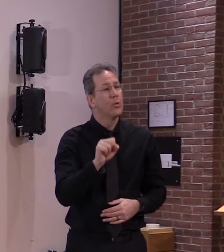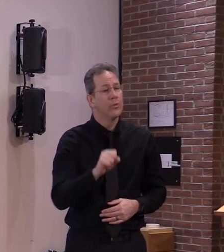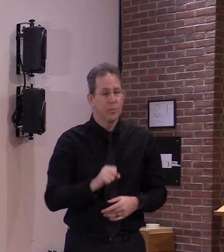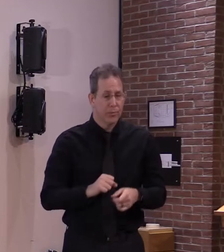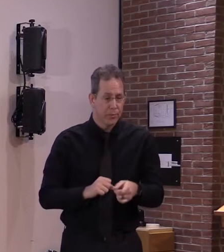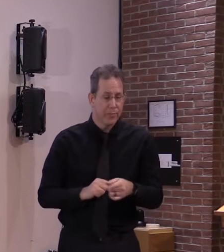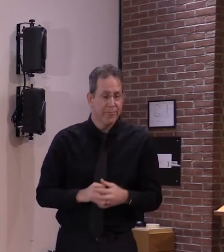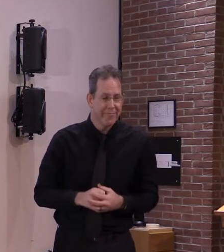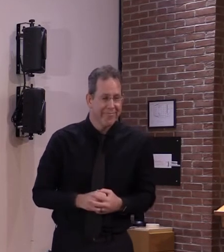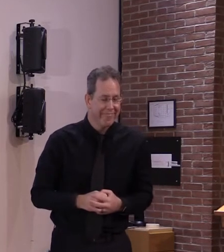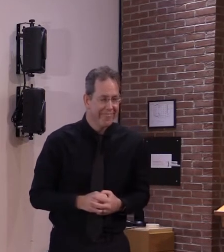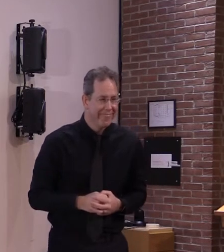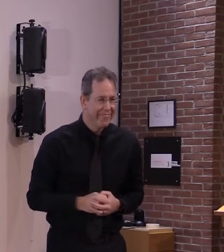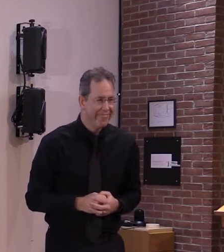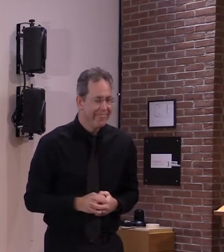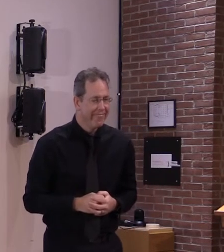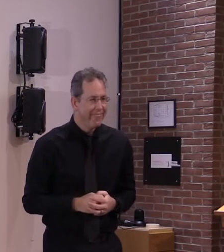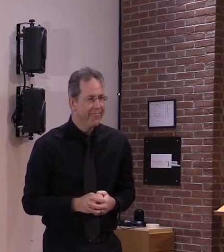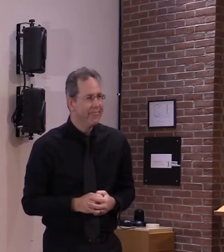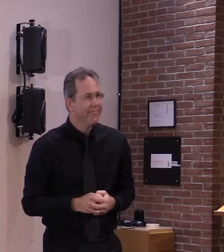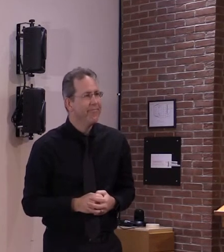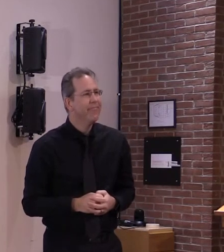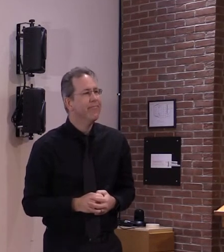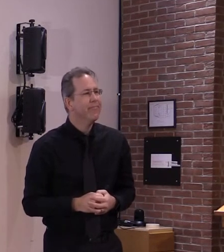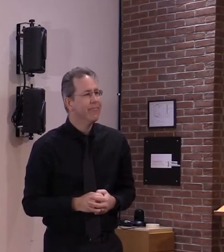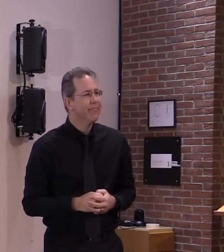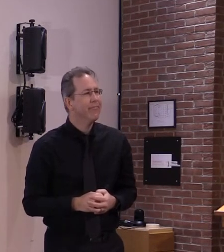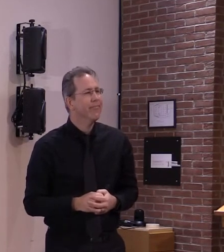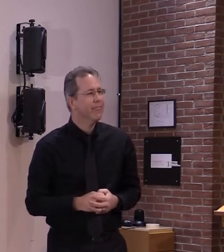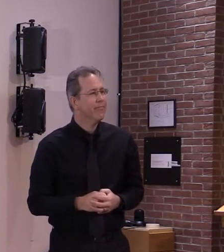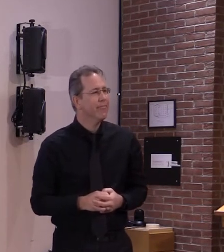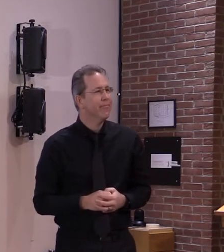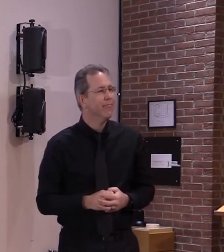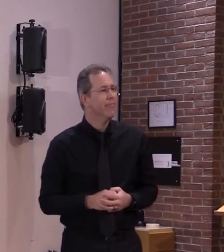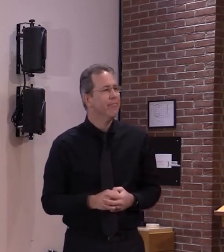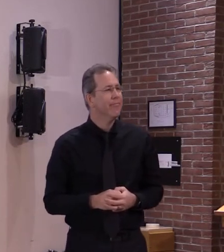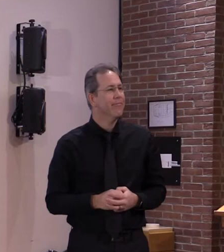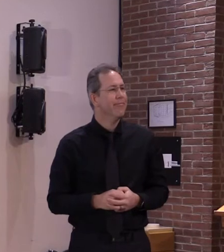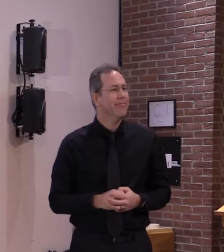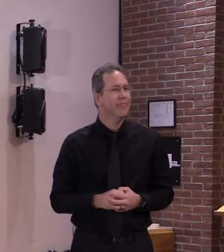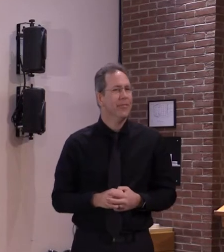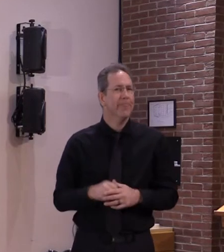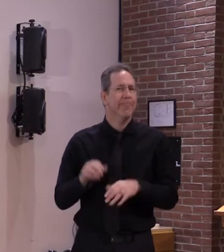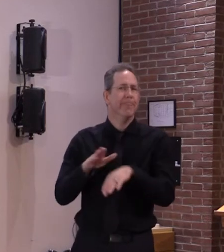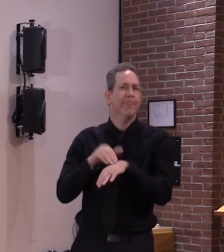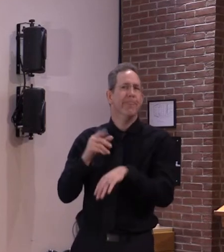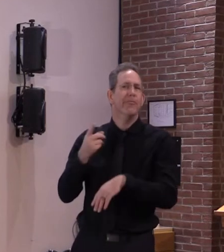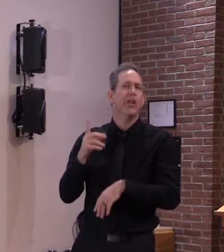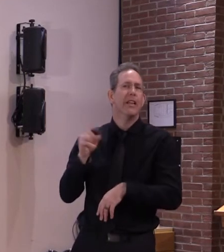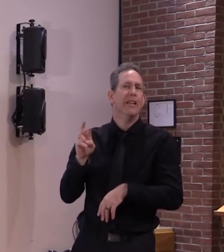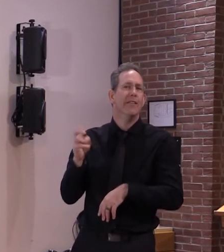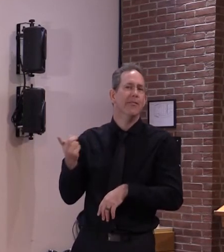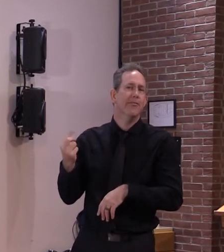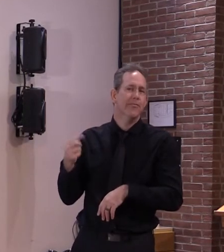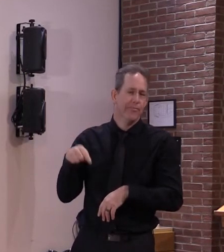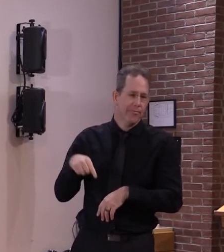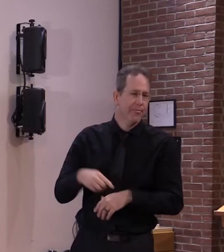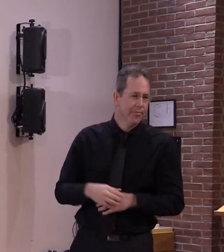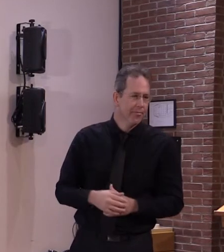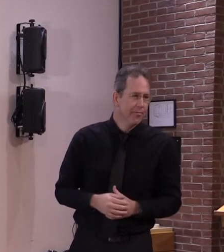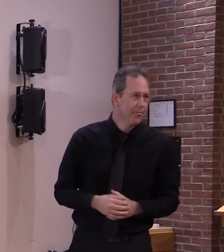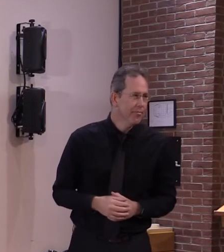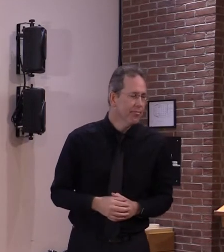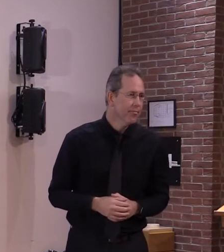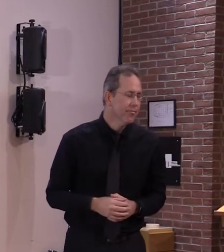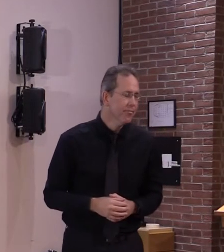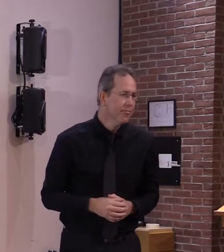hi uh this question is for dr levine um you mentioned that vermont is one of the earliest states uh states have